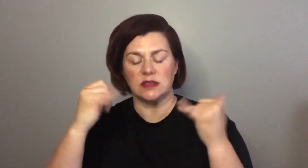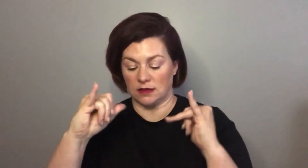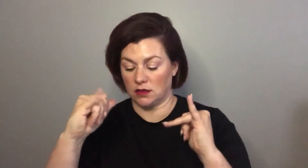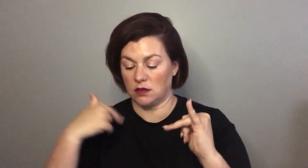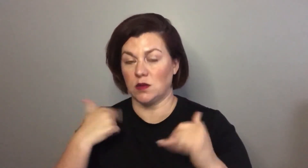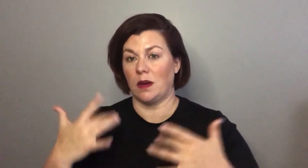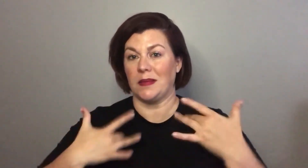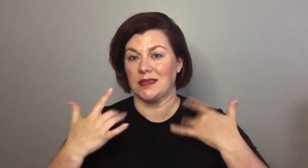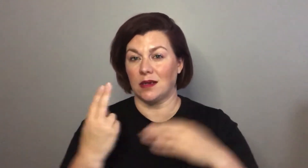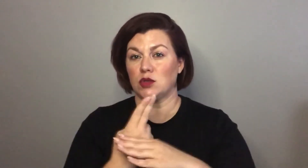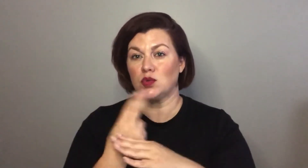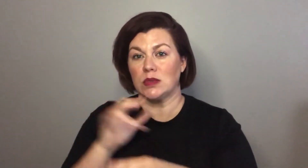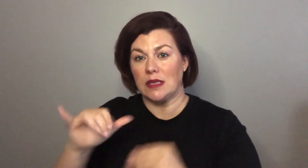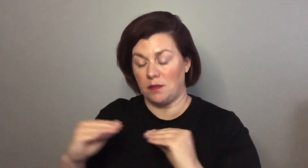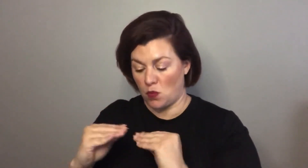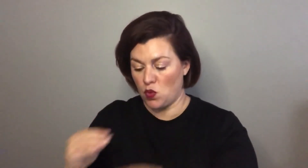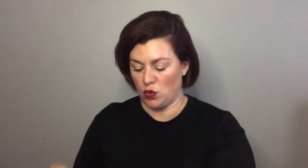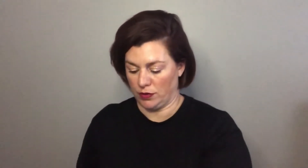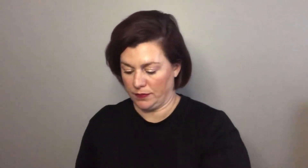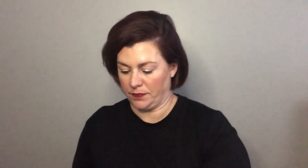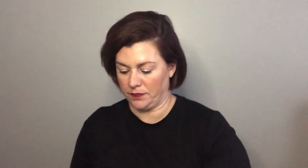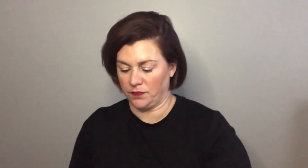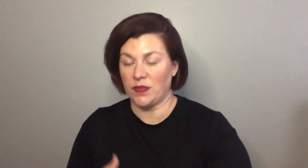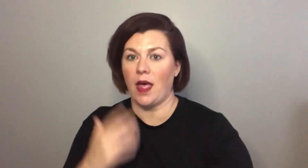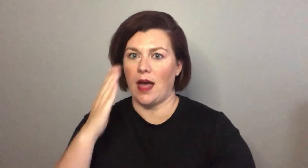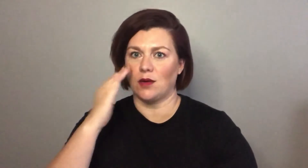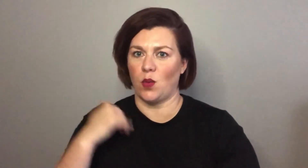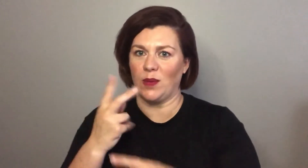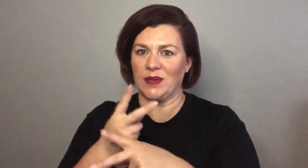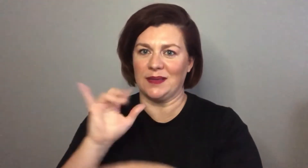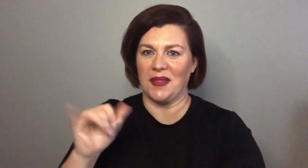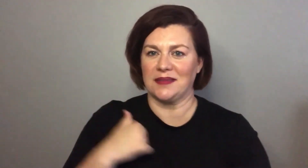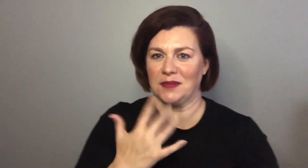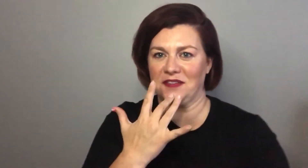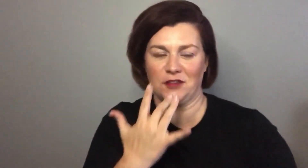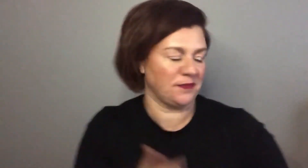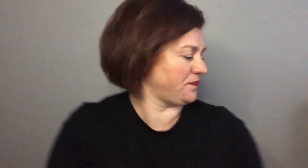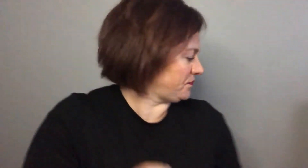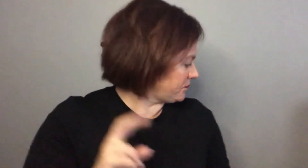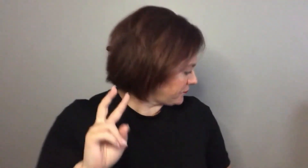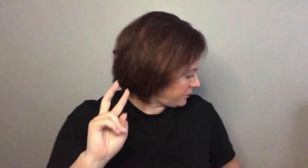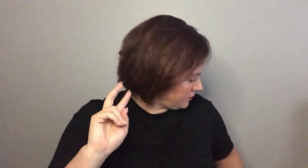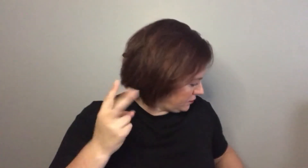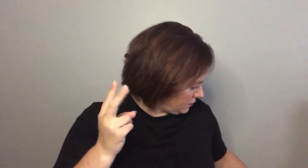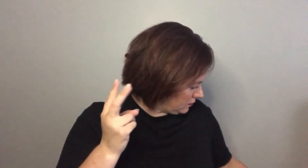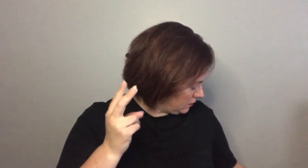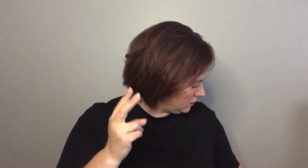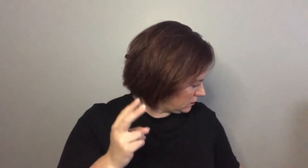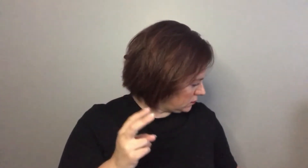they're just such beautiful shadows and I'm really excited to focus on this palette more it's truly one of my favorites